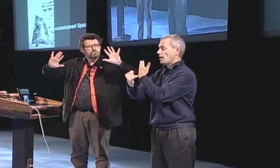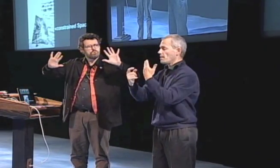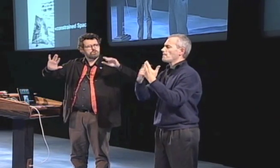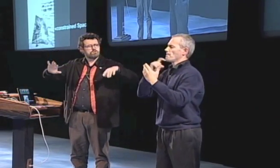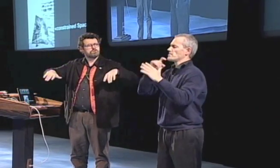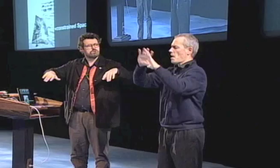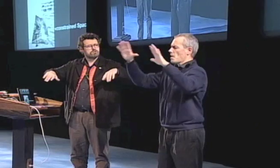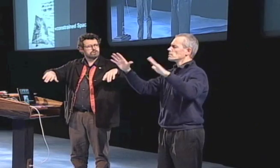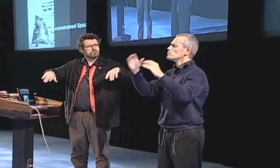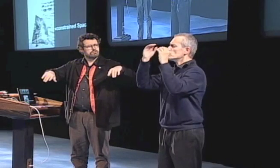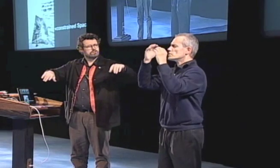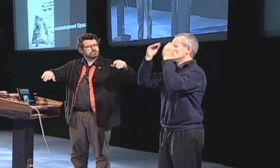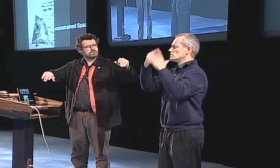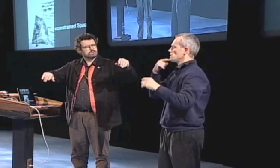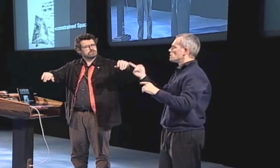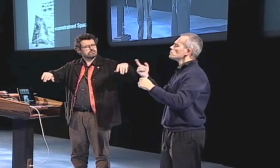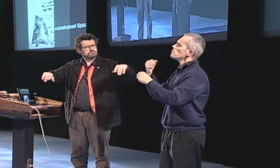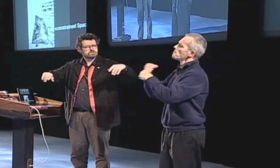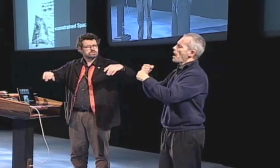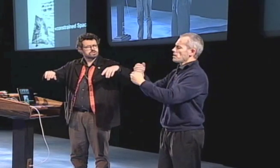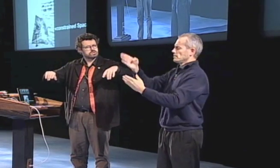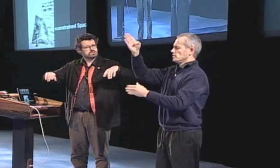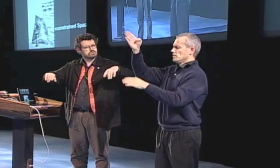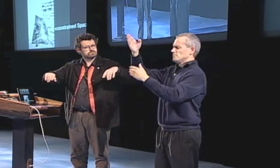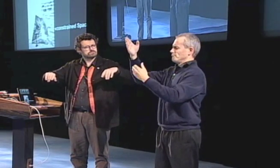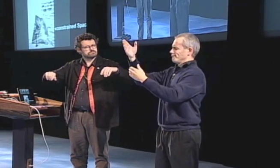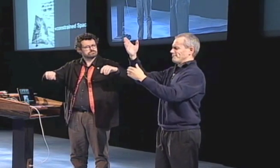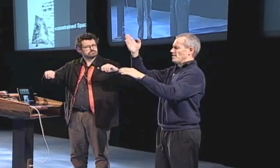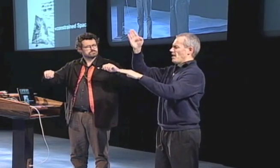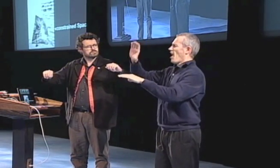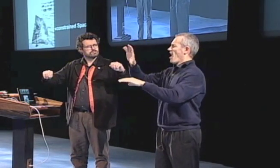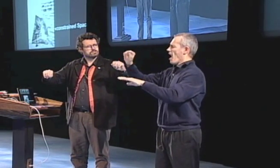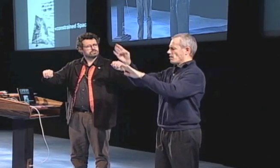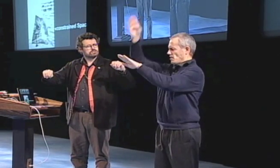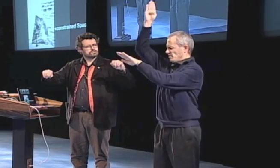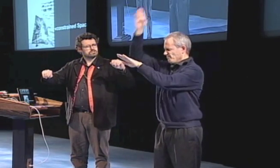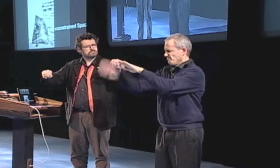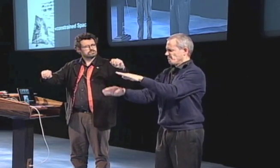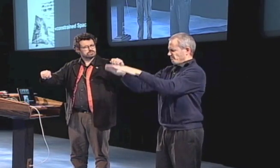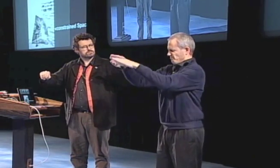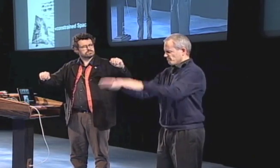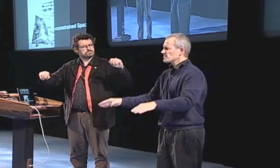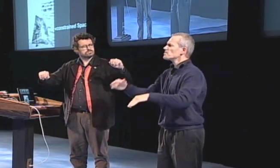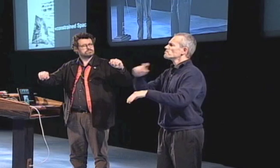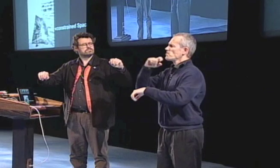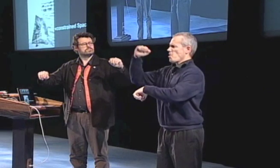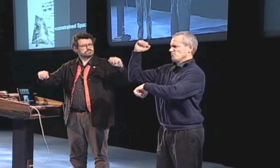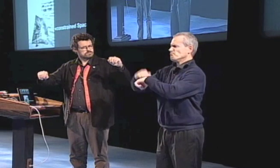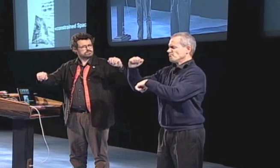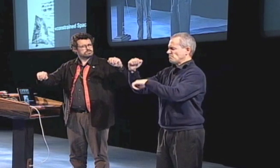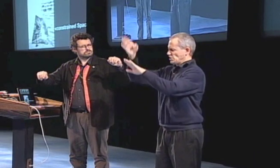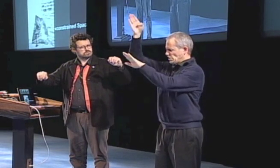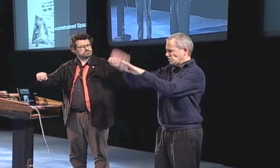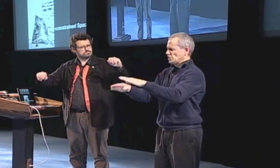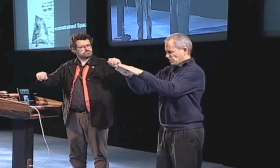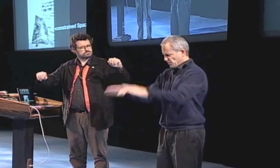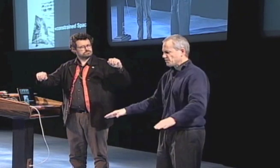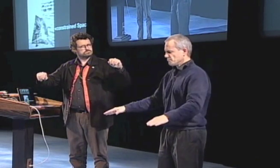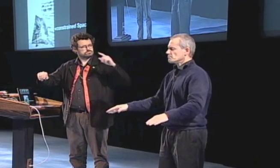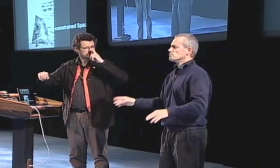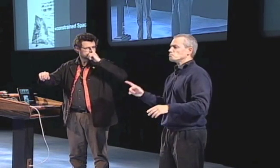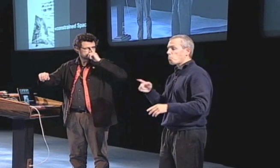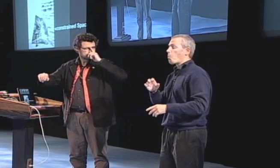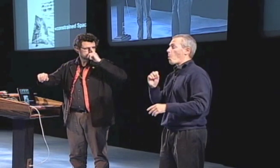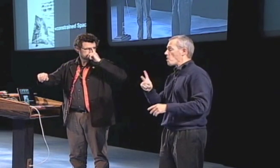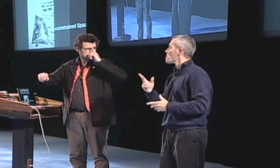One of the art projects was a metal sculpture that I made where there was a cut in a metal sheet. It was